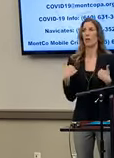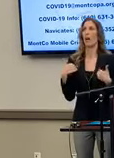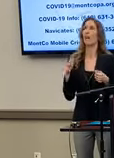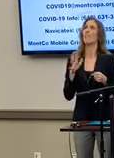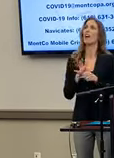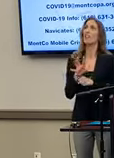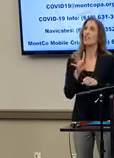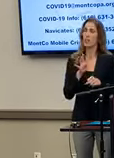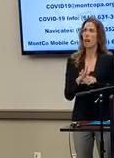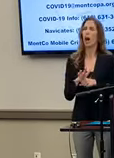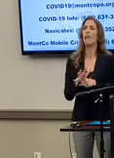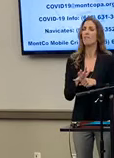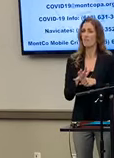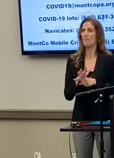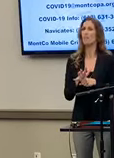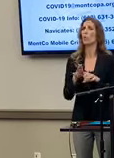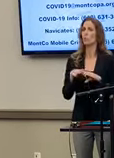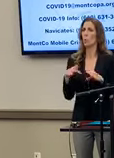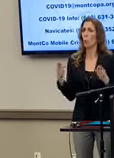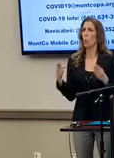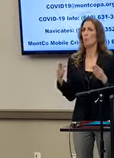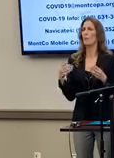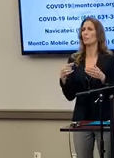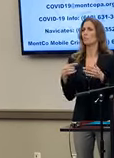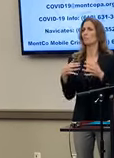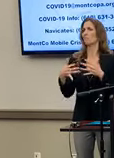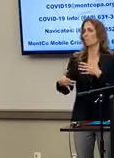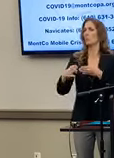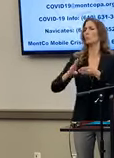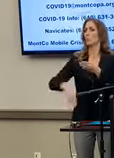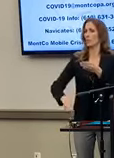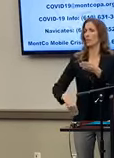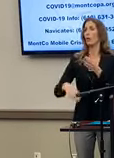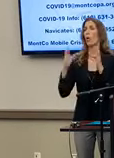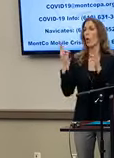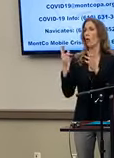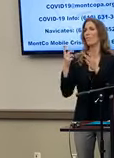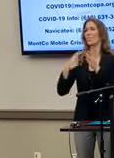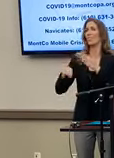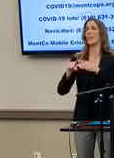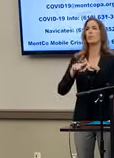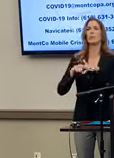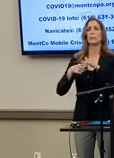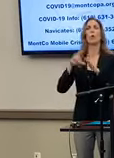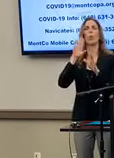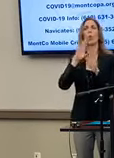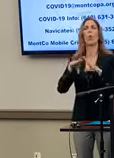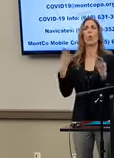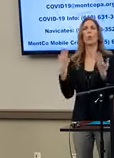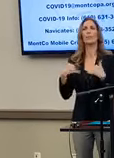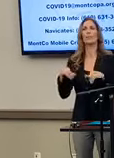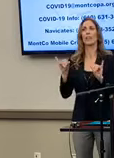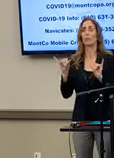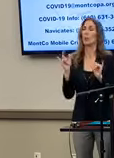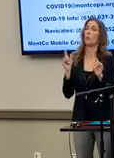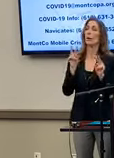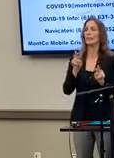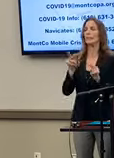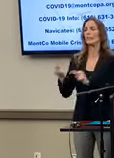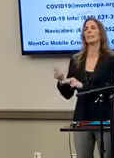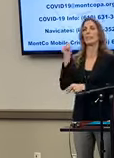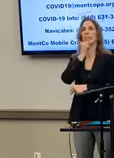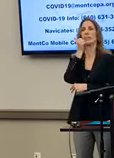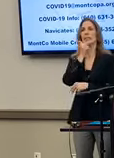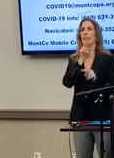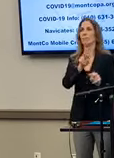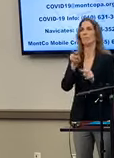supplies to at least be open through the weekend, and hopefully the beginning of next week. But we're continuing to take this on a day-by